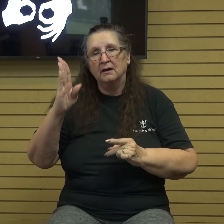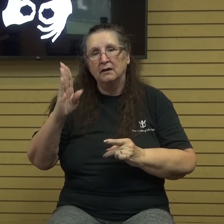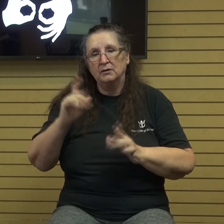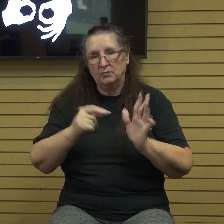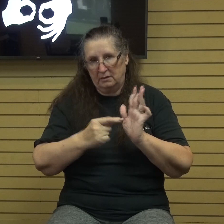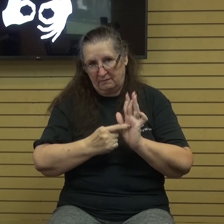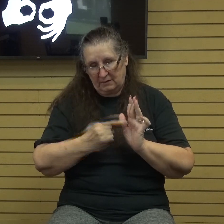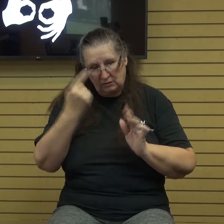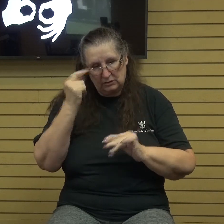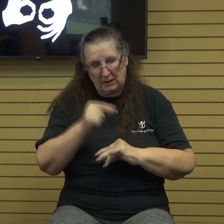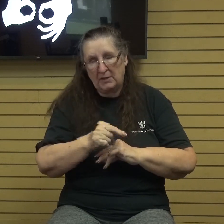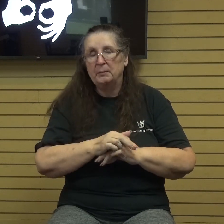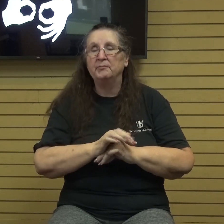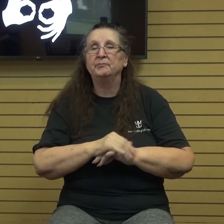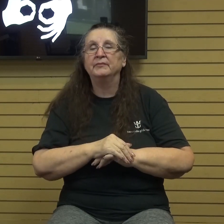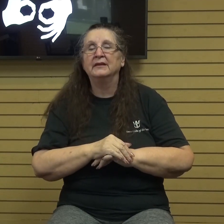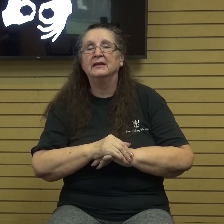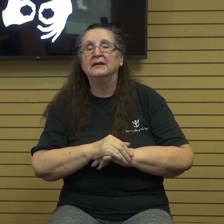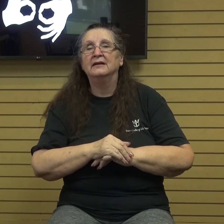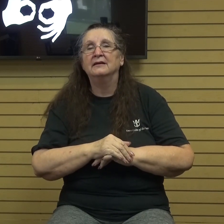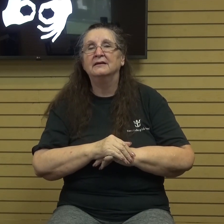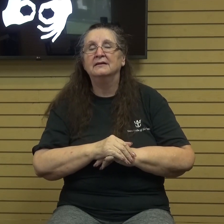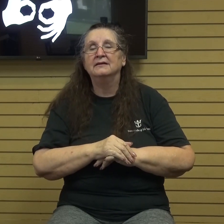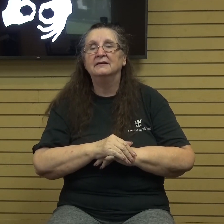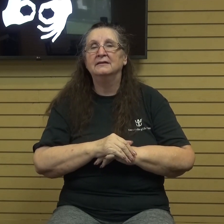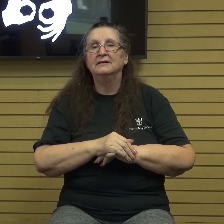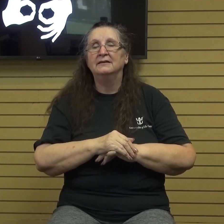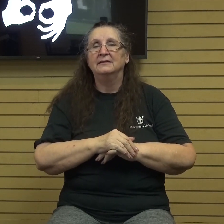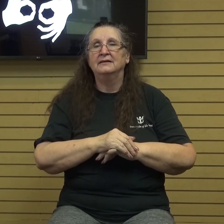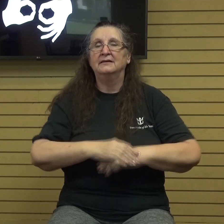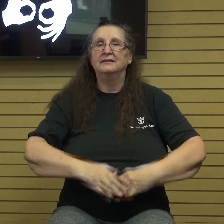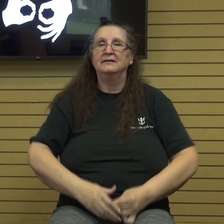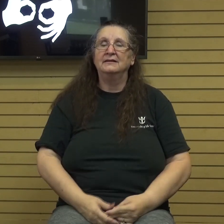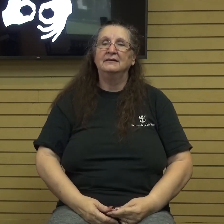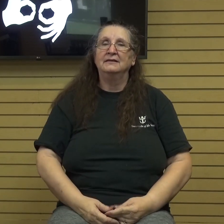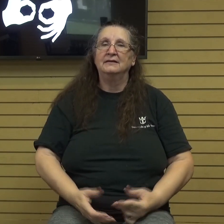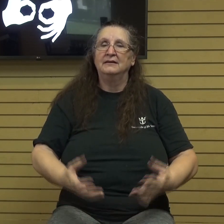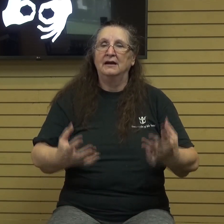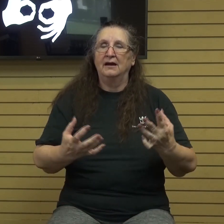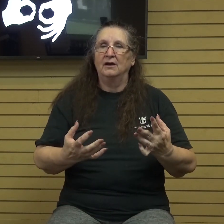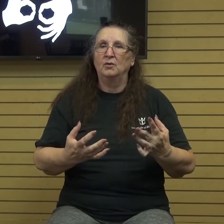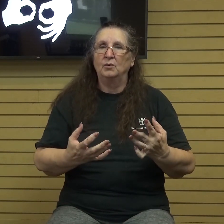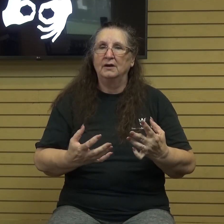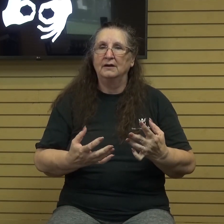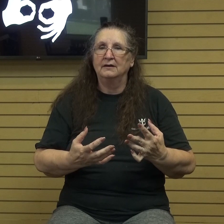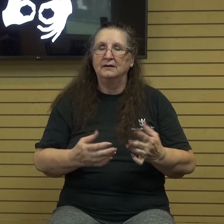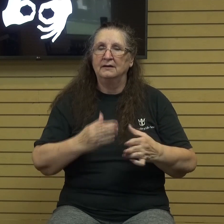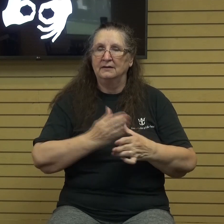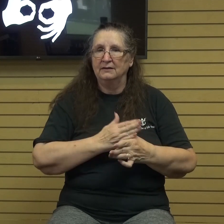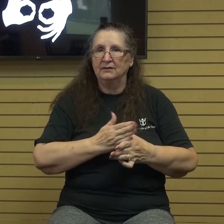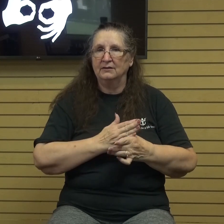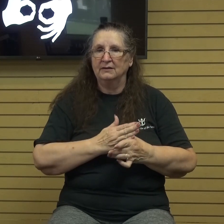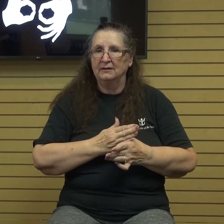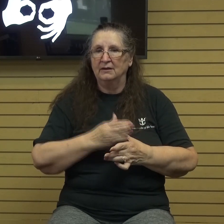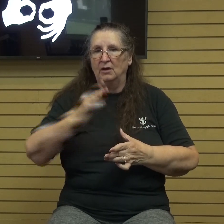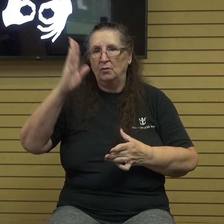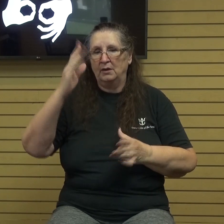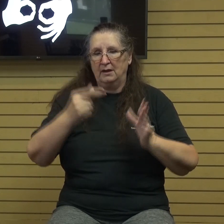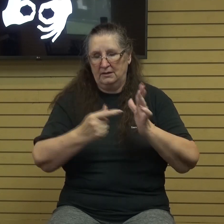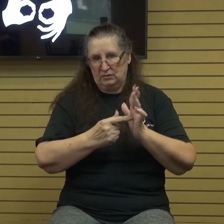to Noah. And I'd like to go ahead and share what God showed me through that.